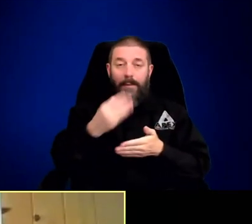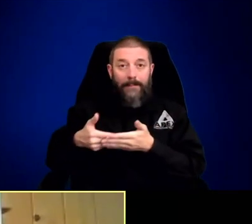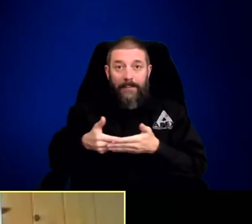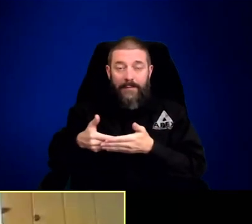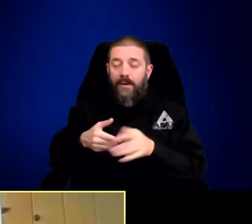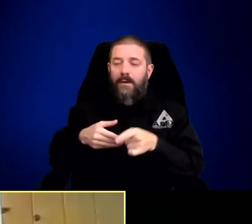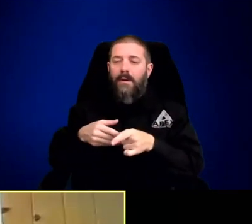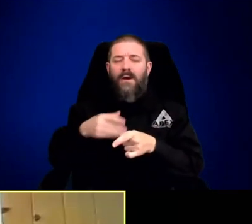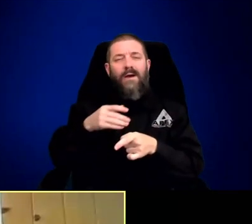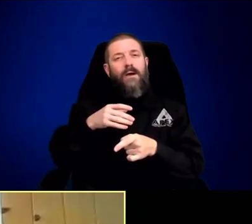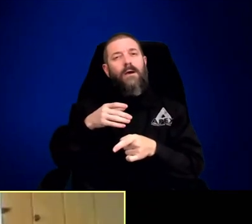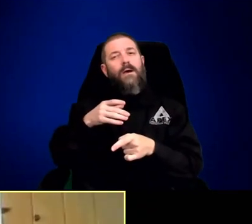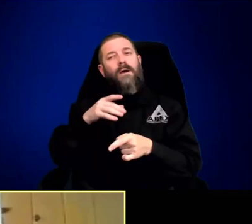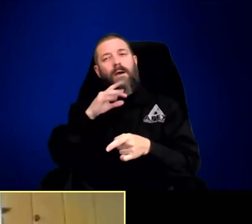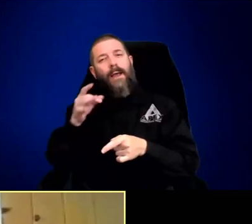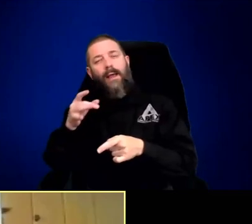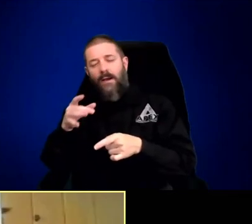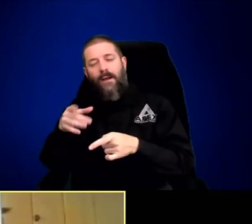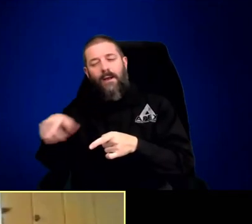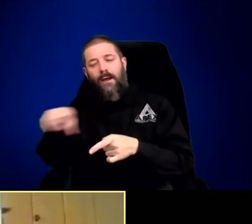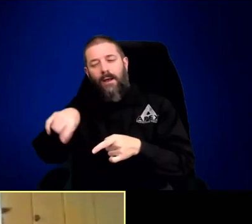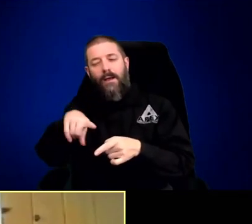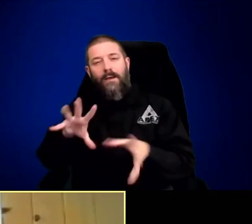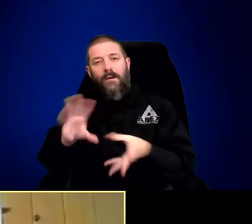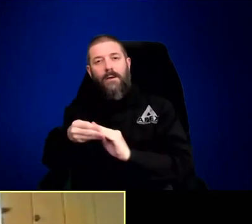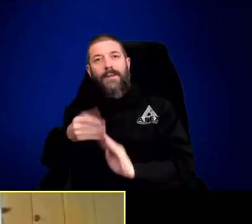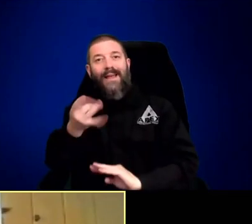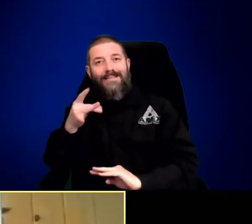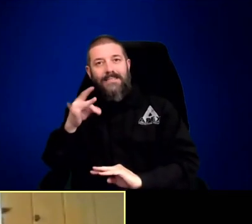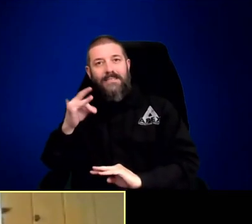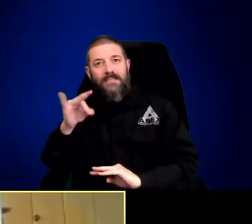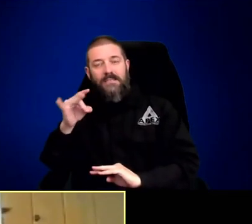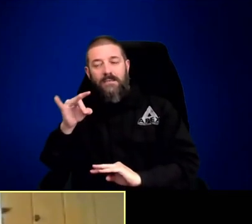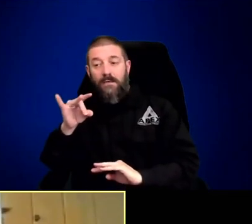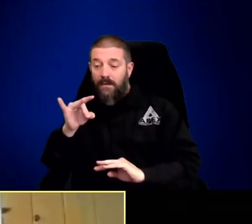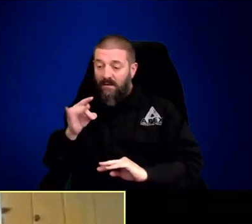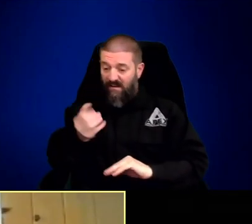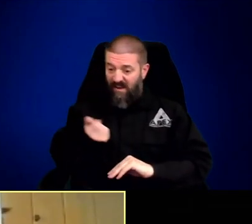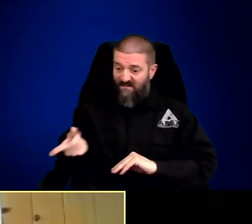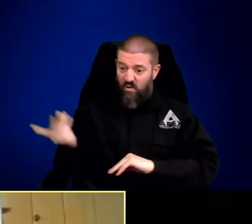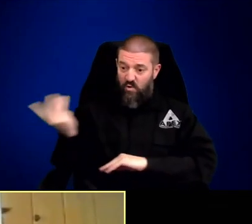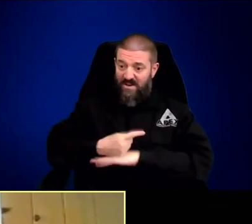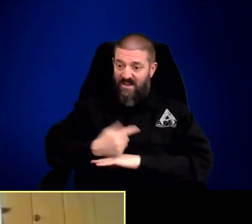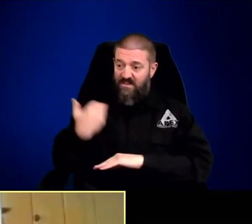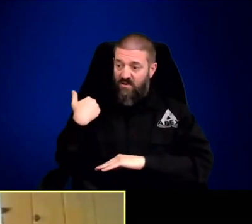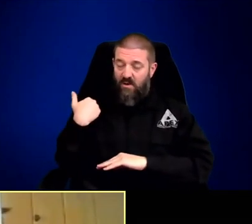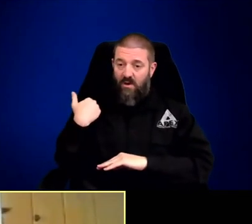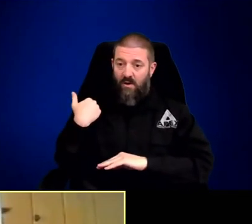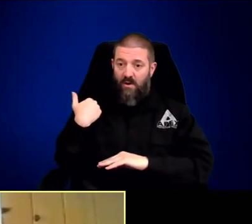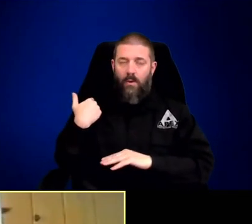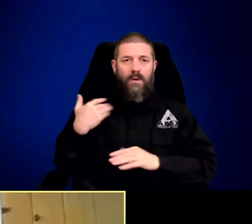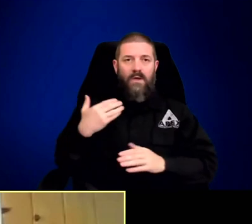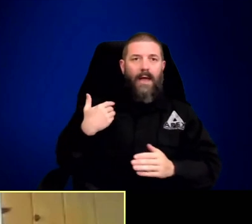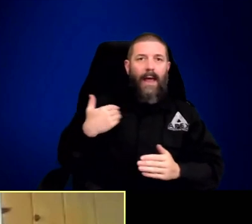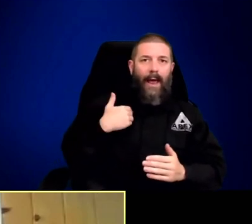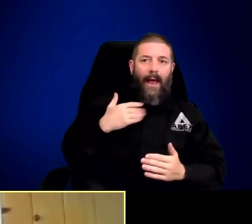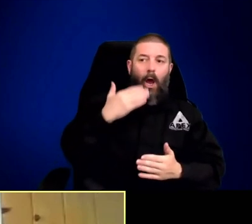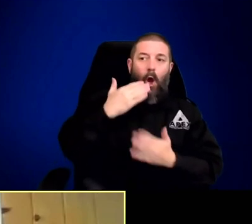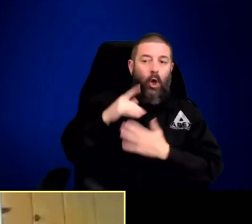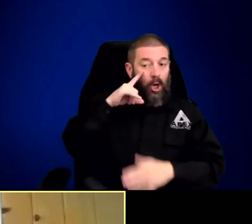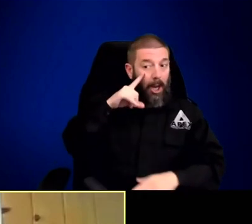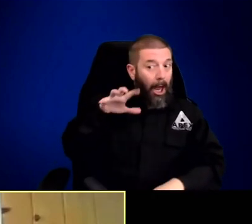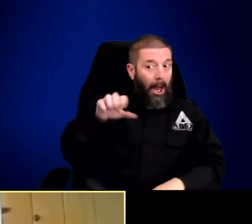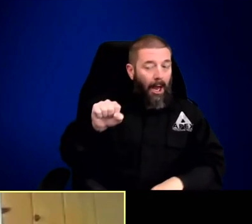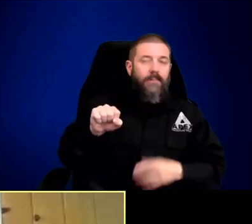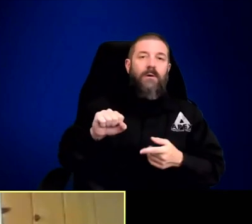was out during the period when the park was closed, the denning season, he counted 18 pups at the